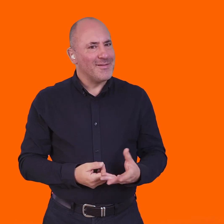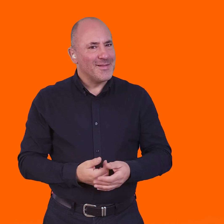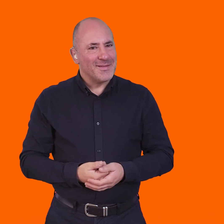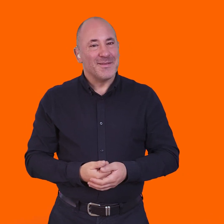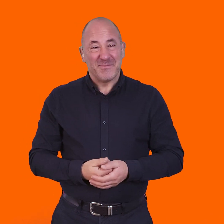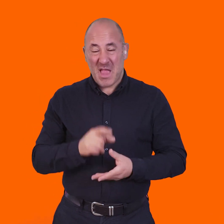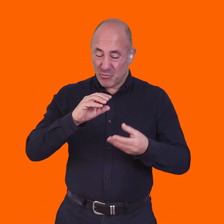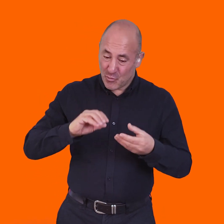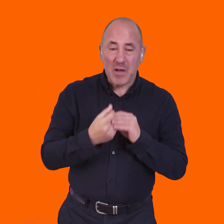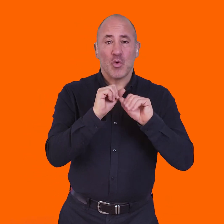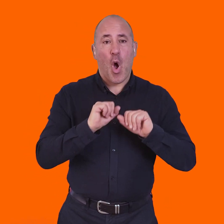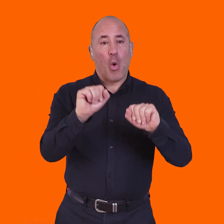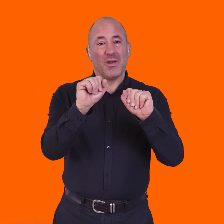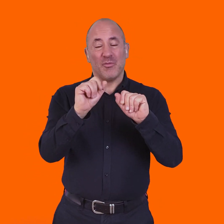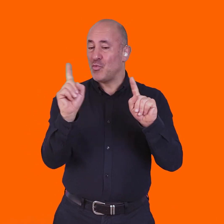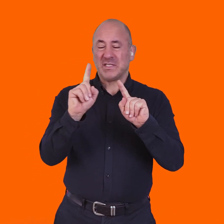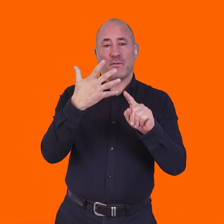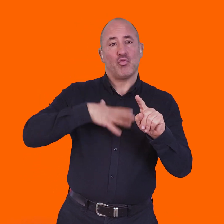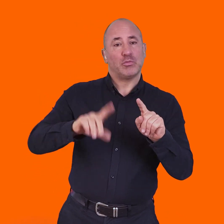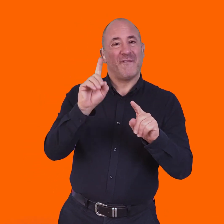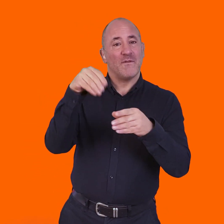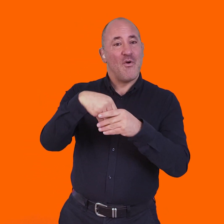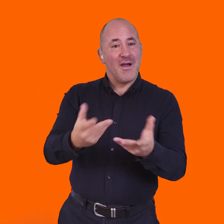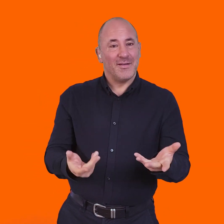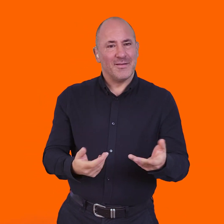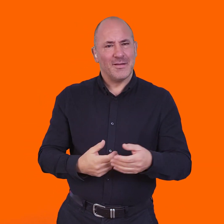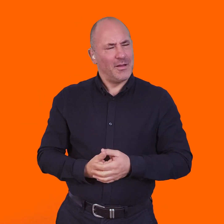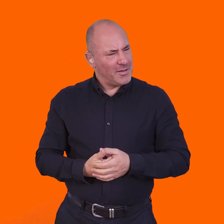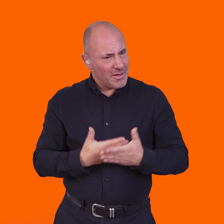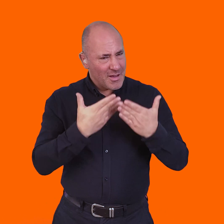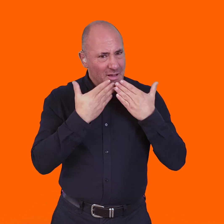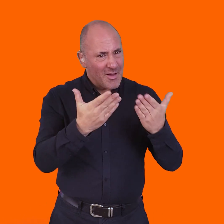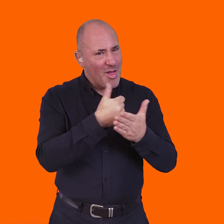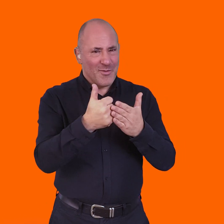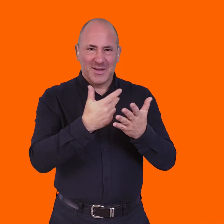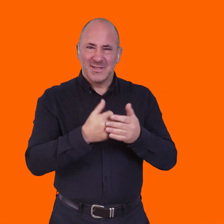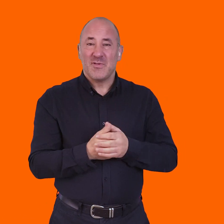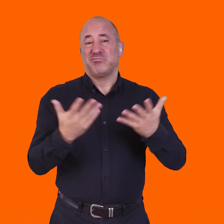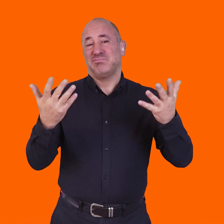use it and make their own versions of it. Thanks, John, as always.